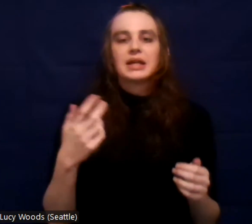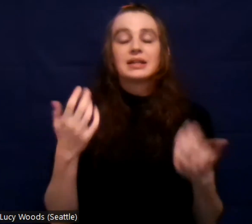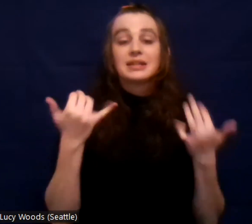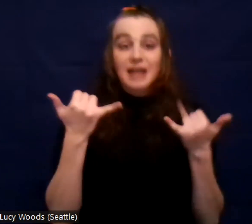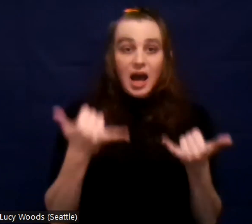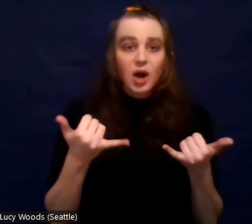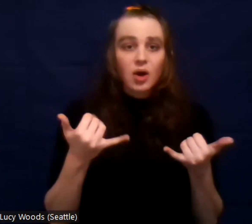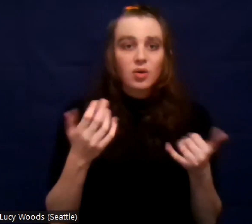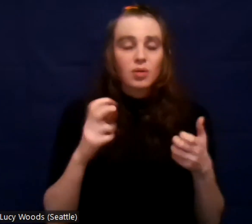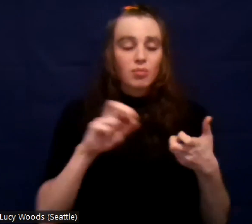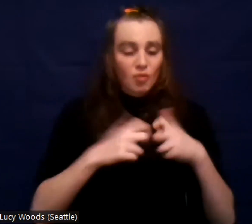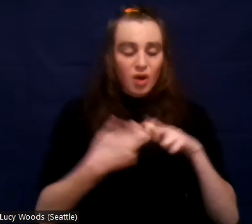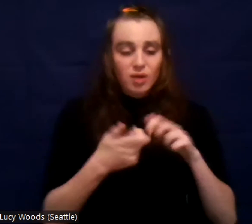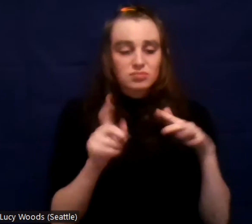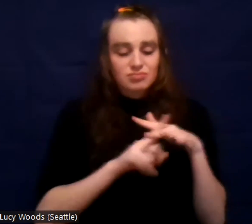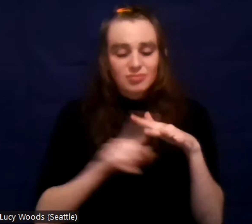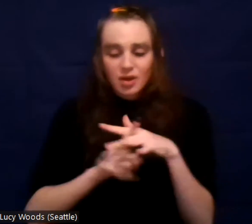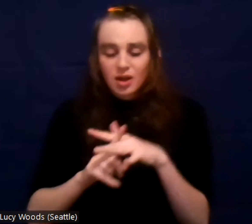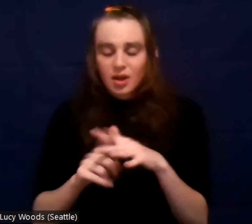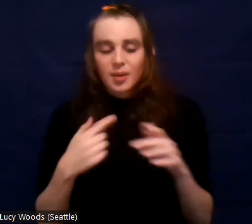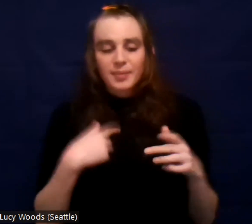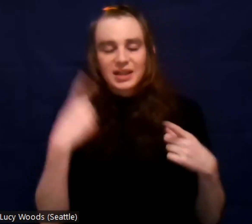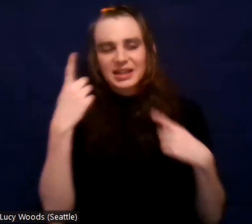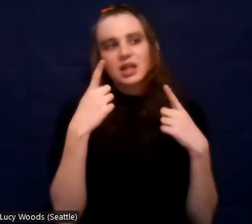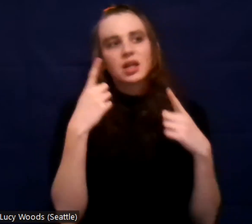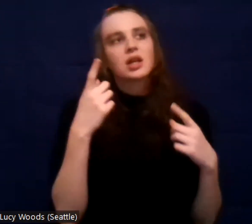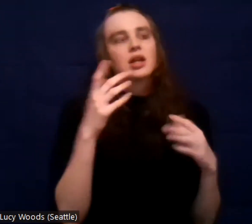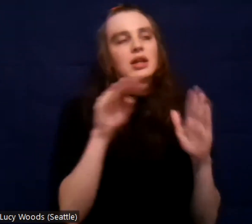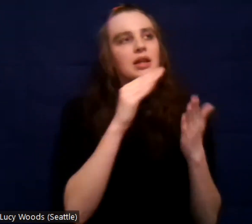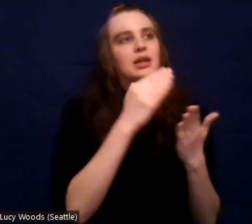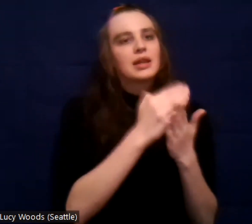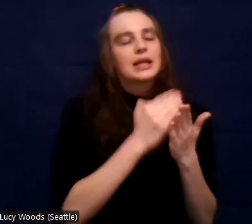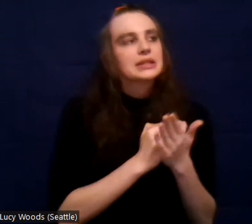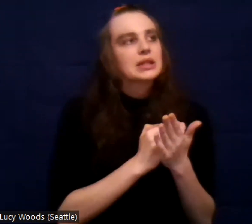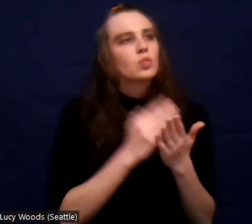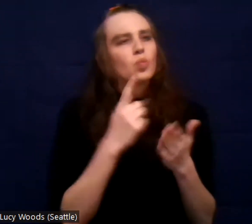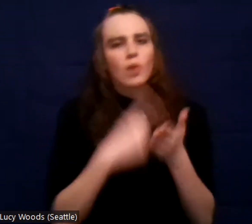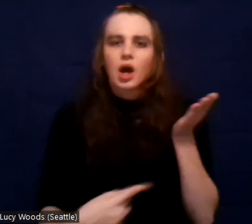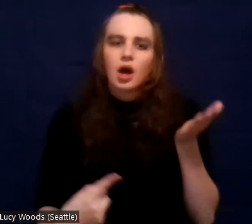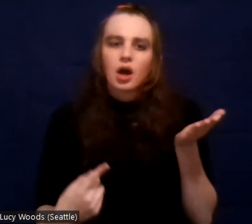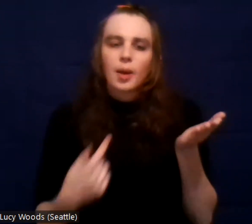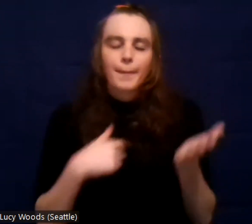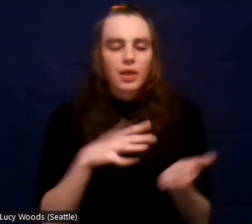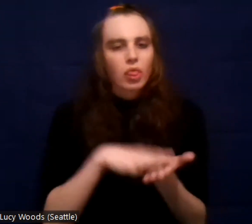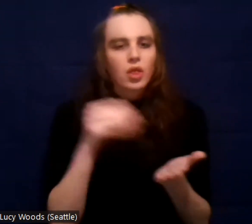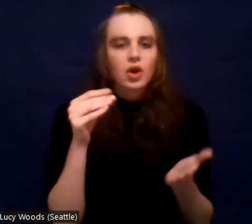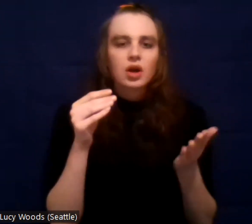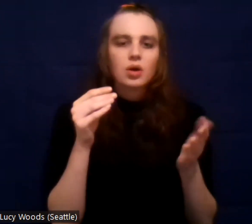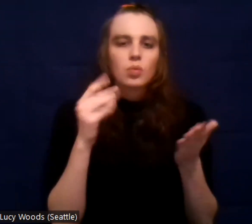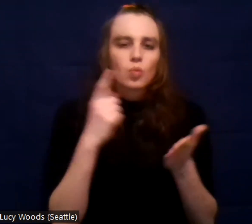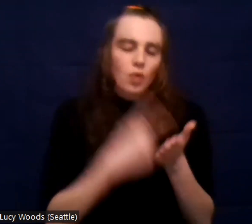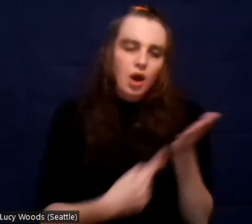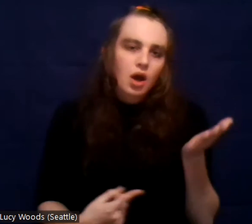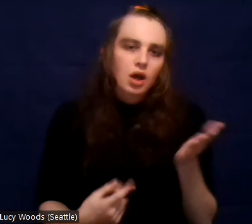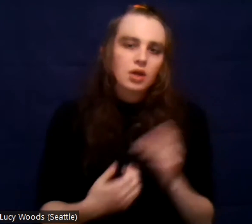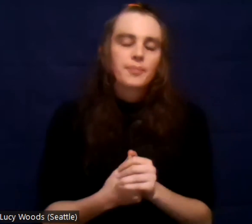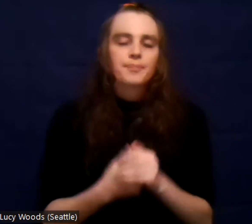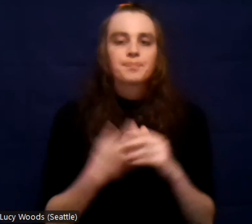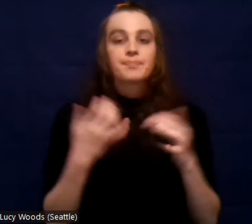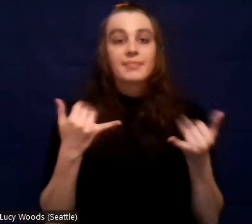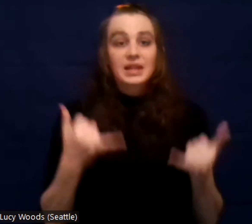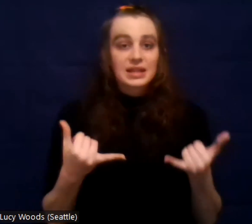why am I going through this? And I, to this day, when I schedule some downtime, um,